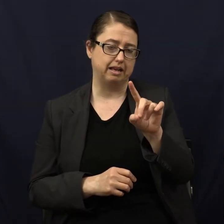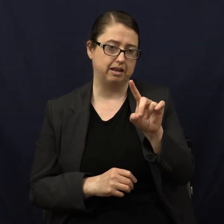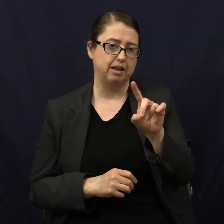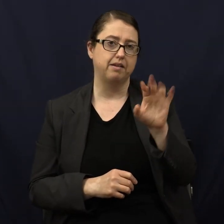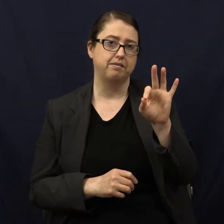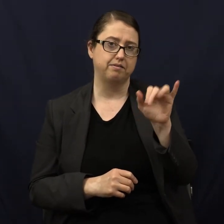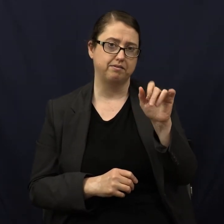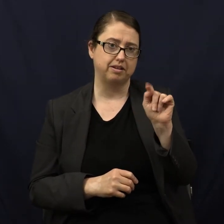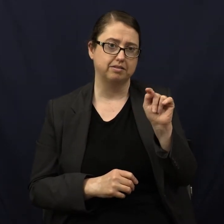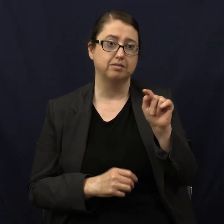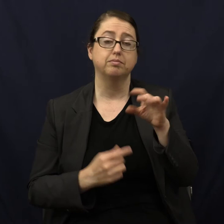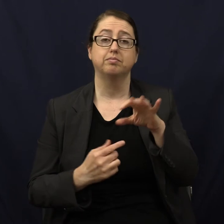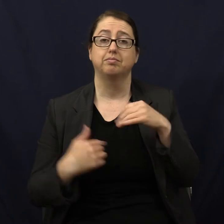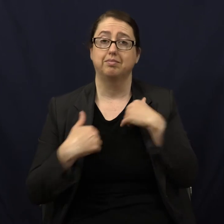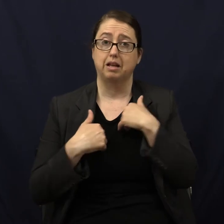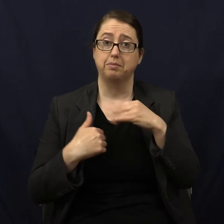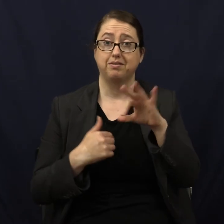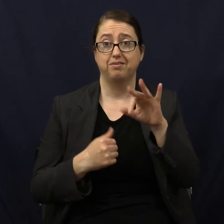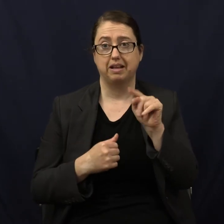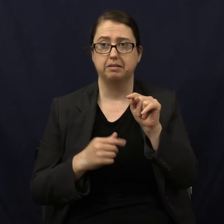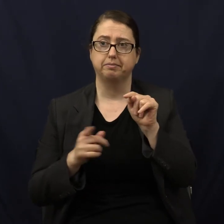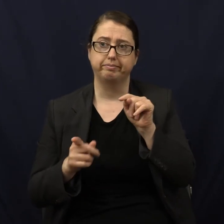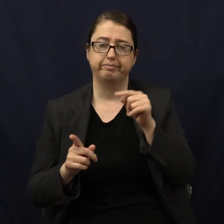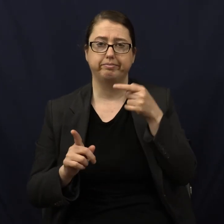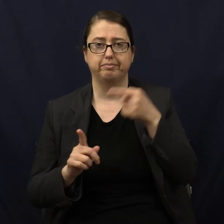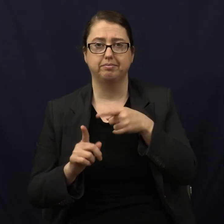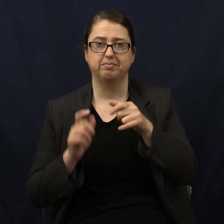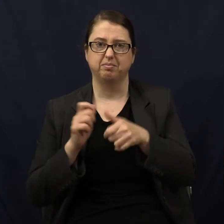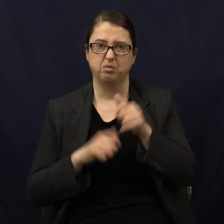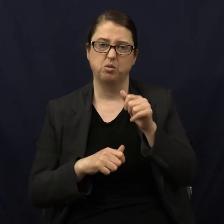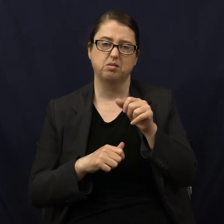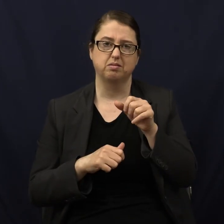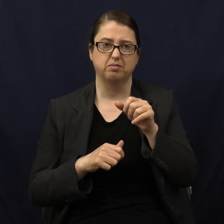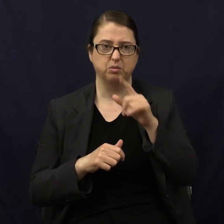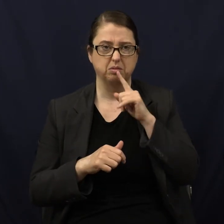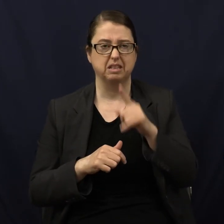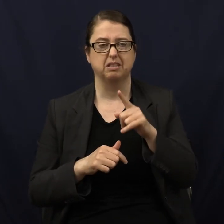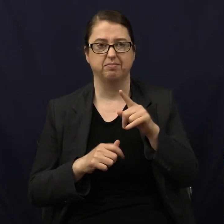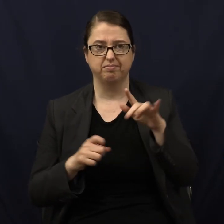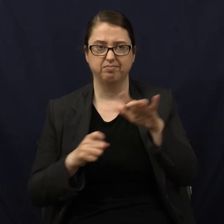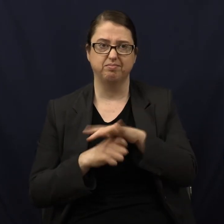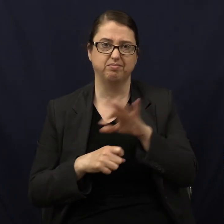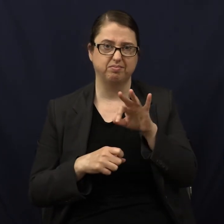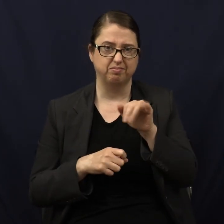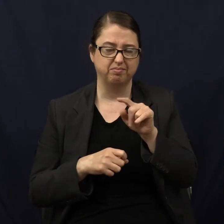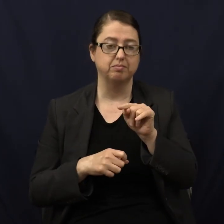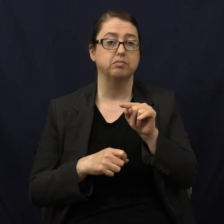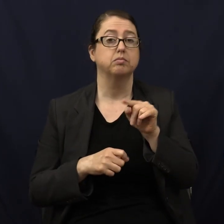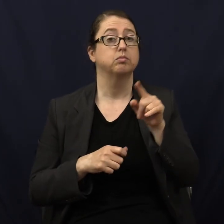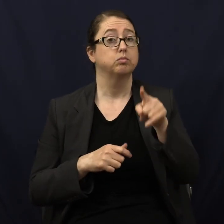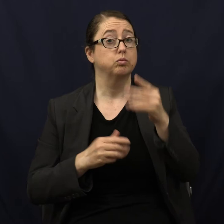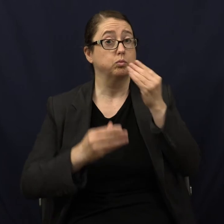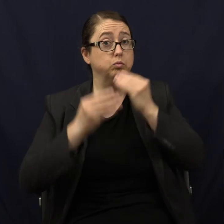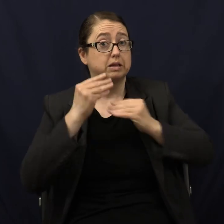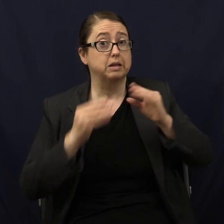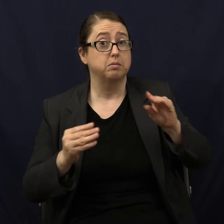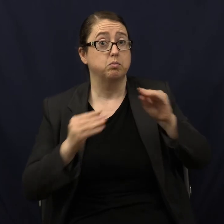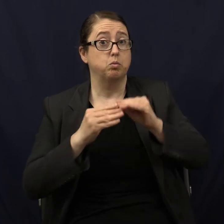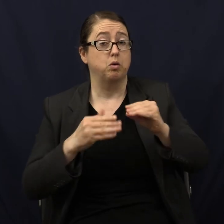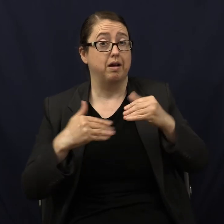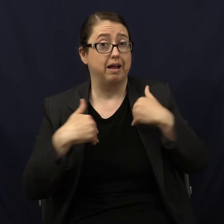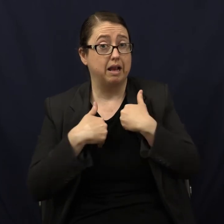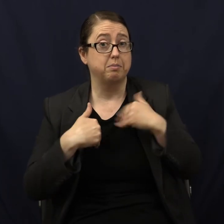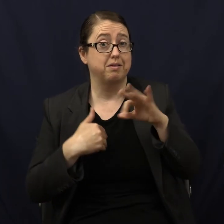saturated fats, especially animal fats, which are mostly, right? Saturated pretty much all. And so when you eat more animal